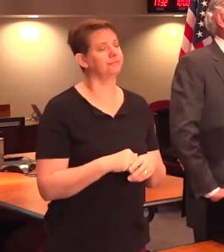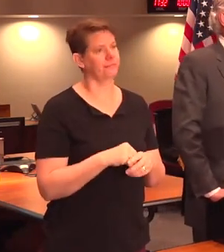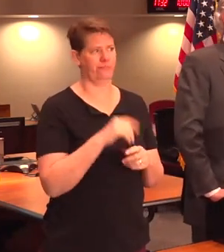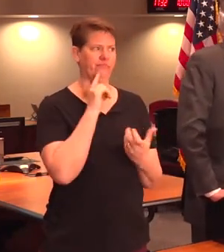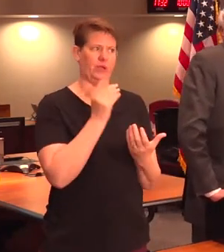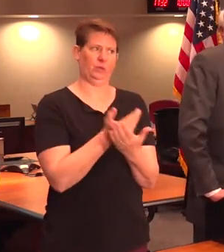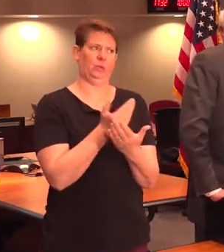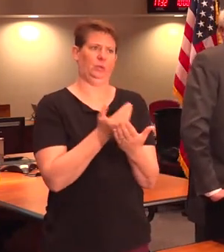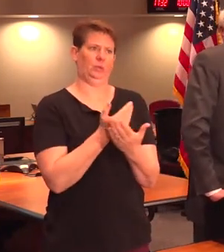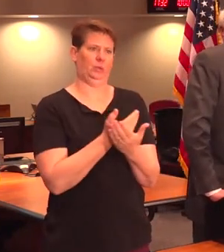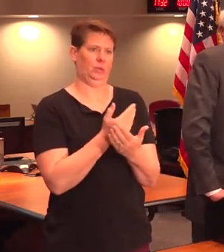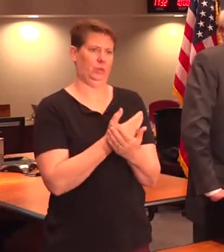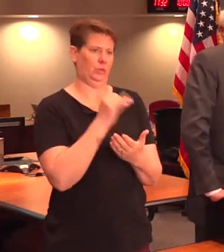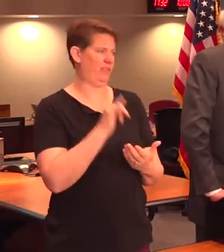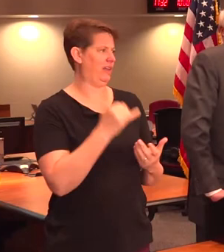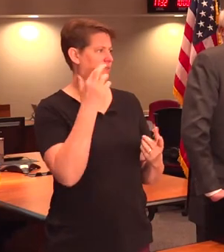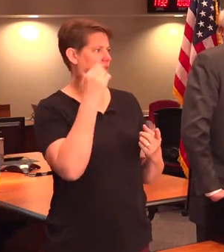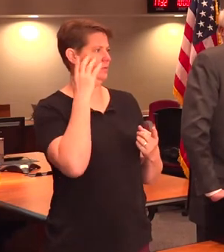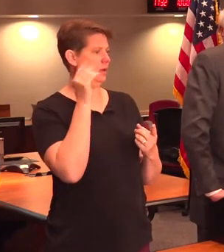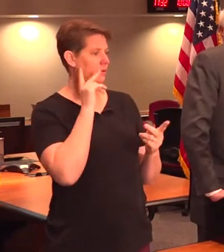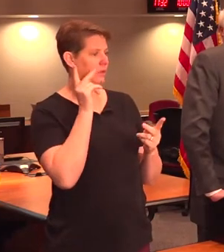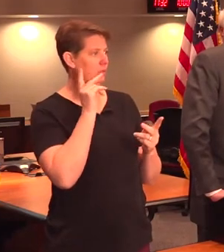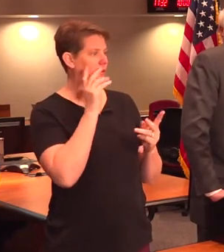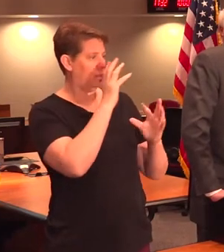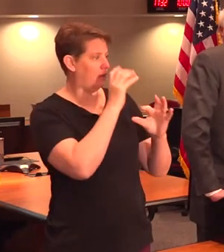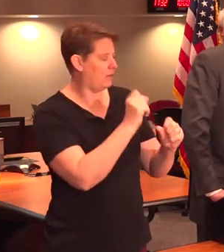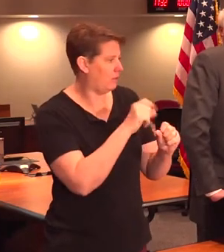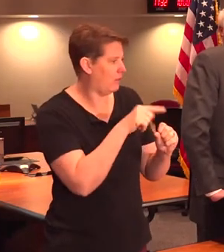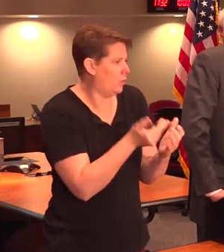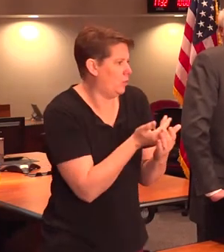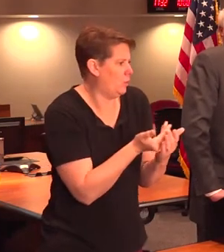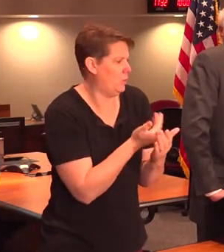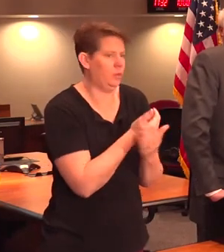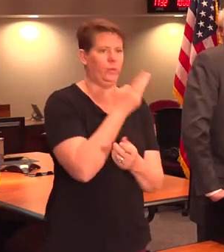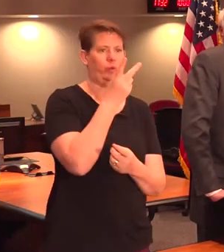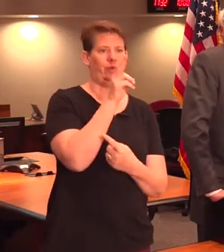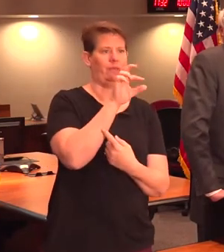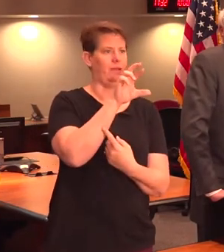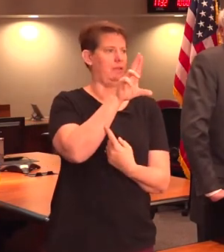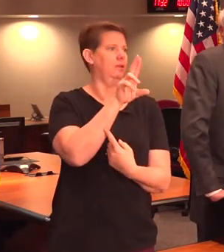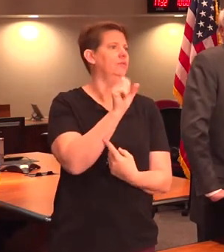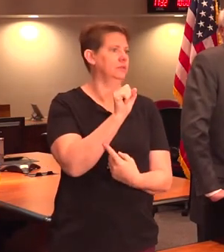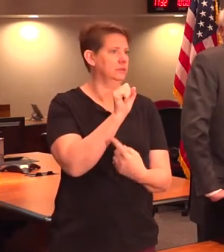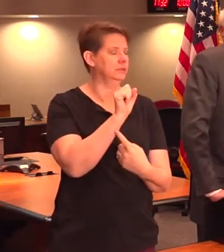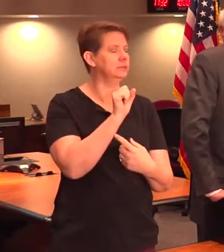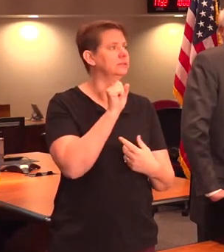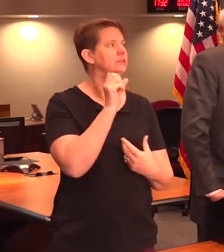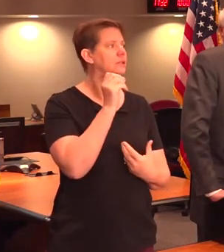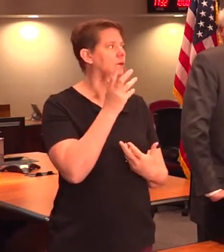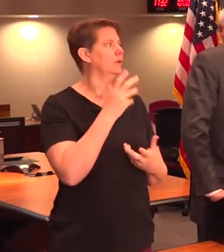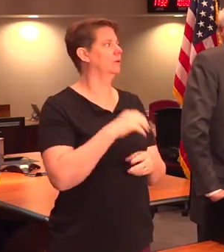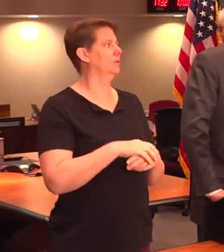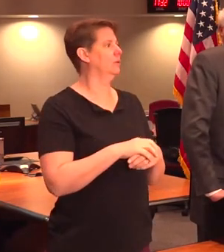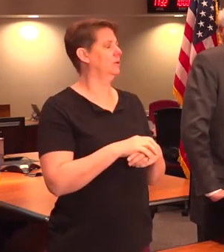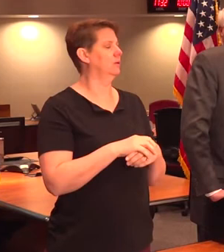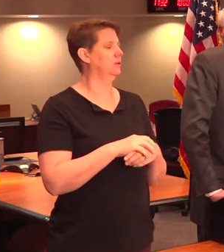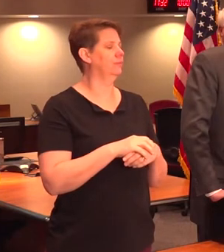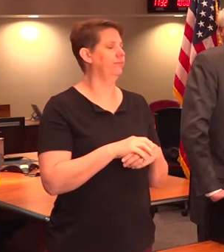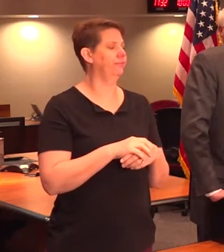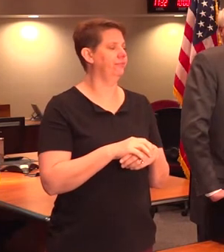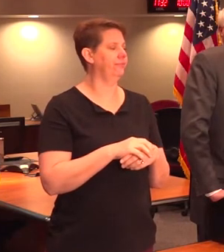attracting so much interest because it's a new kind of virus. But I would say to Dr. Pope,